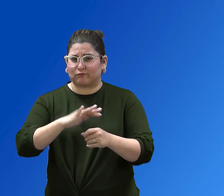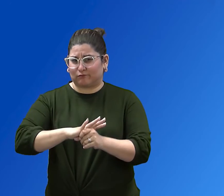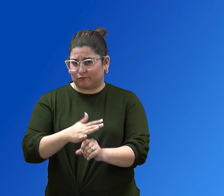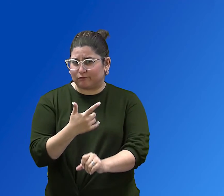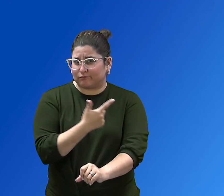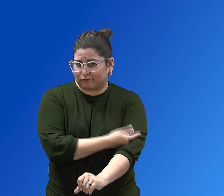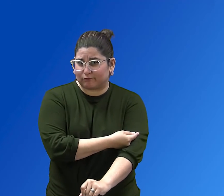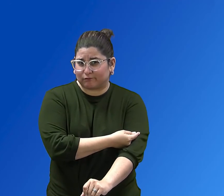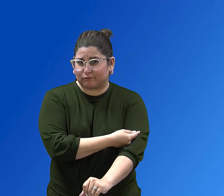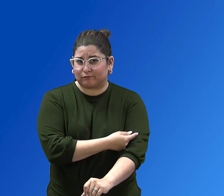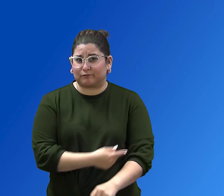-19 vaccine.